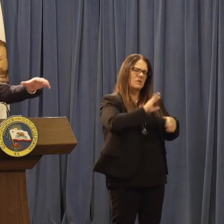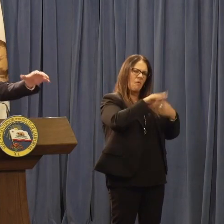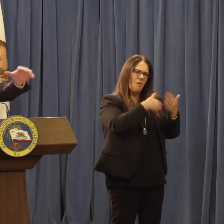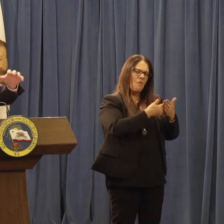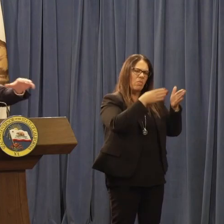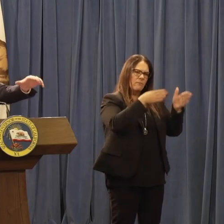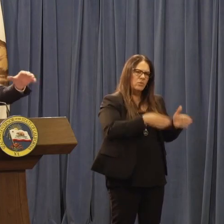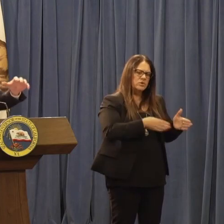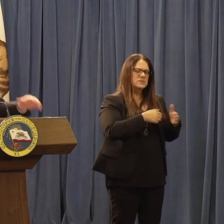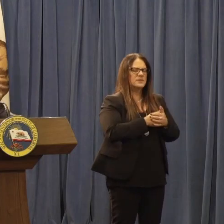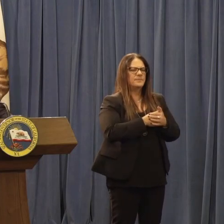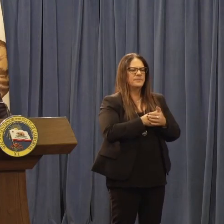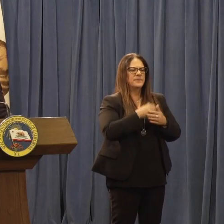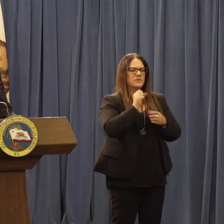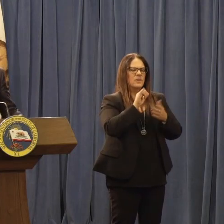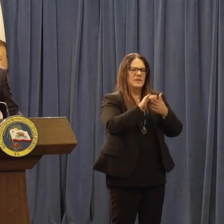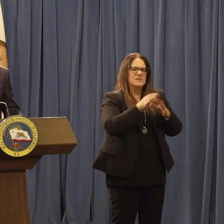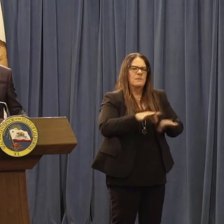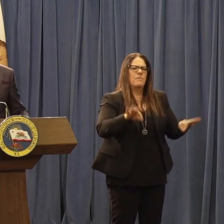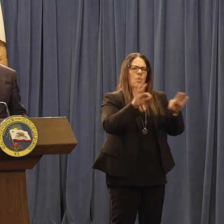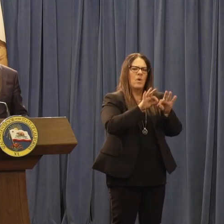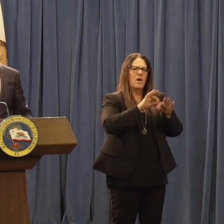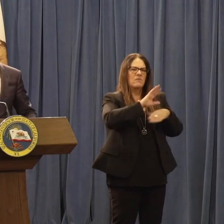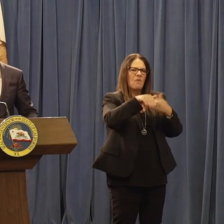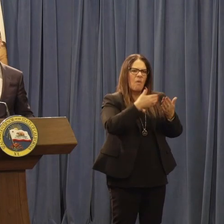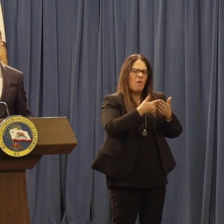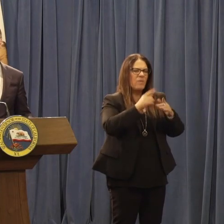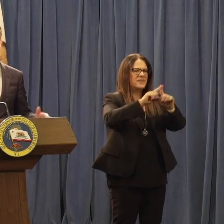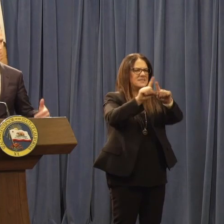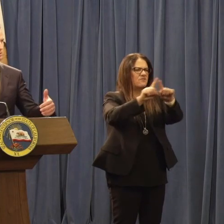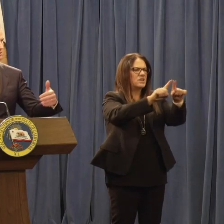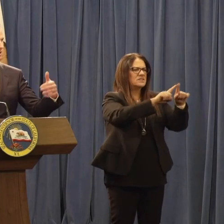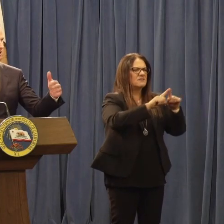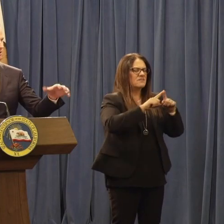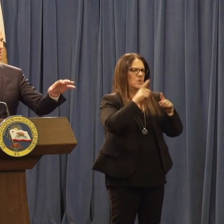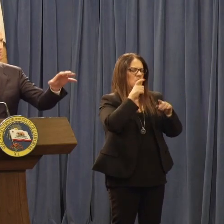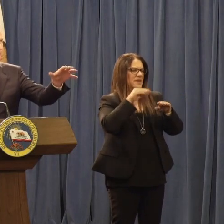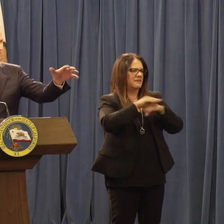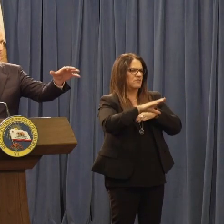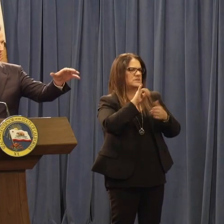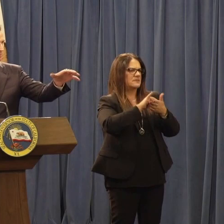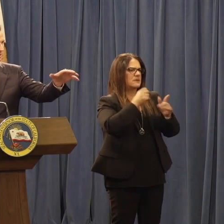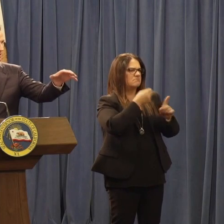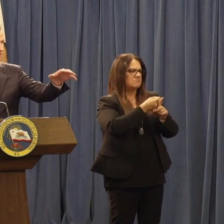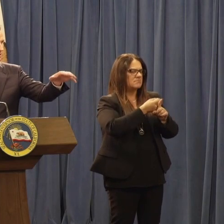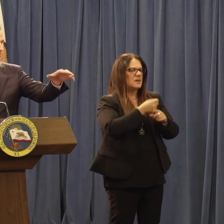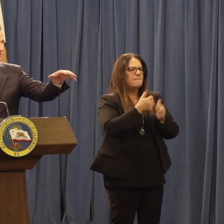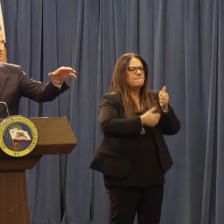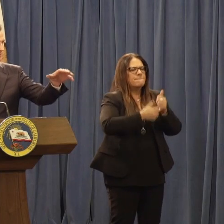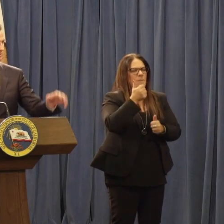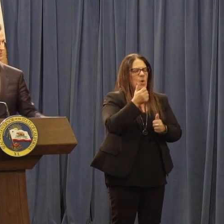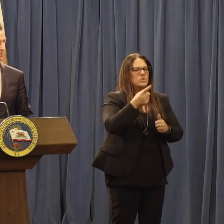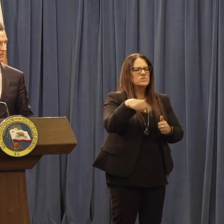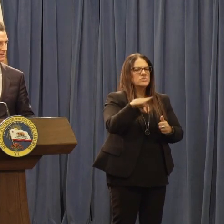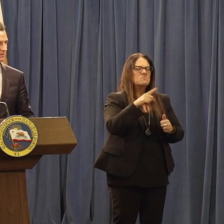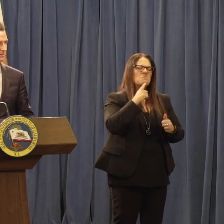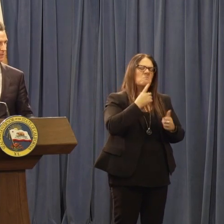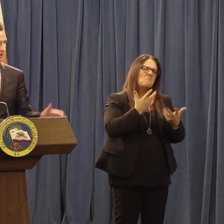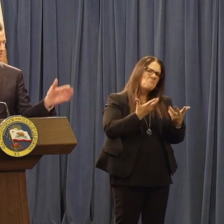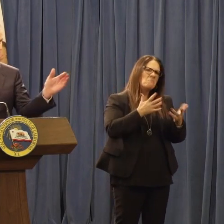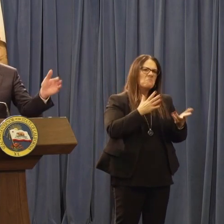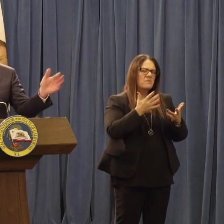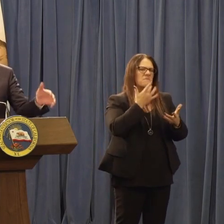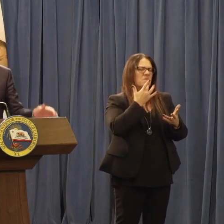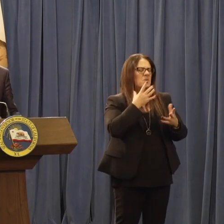all of the tectonic plates of influencers in the state and most are favorably receptive to it.